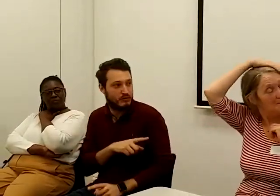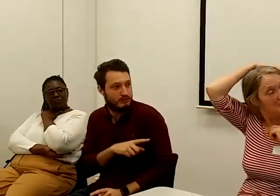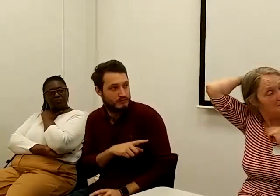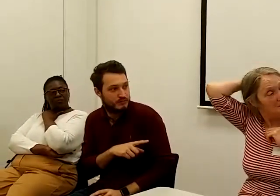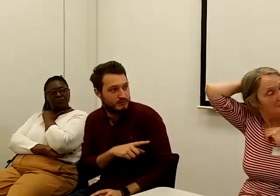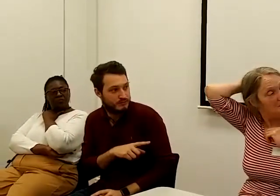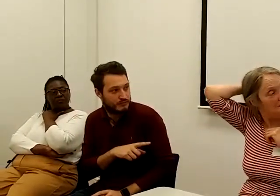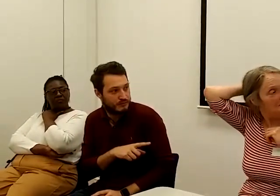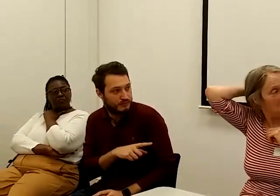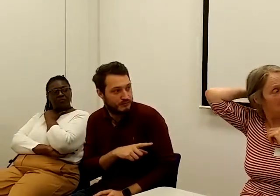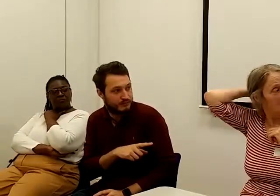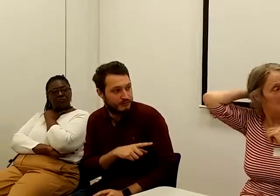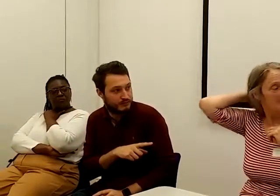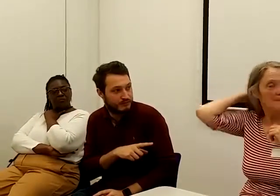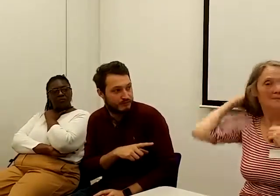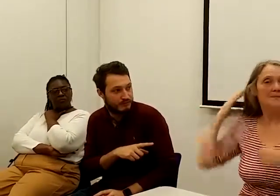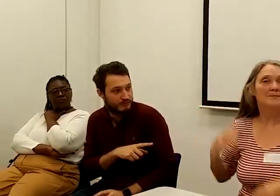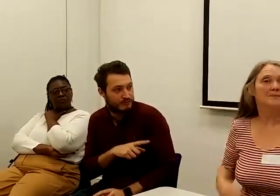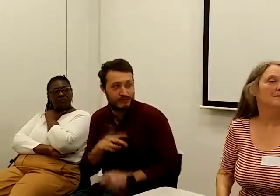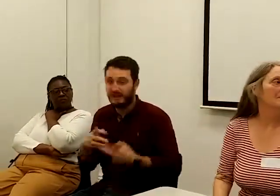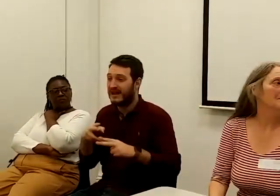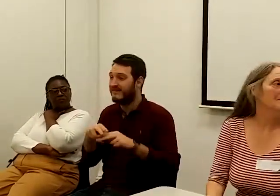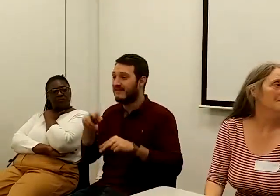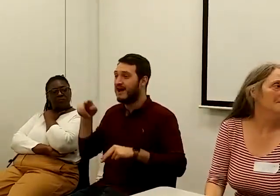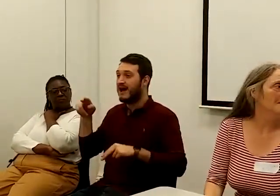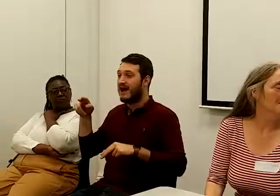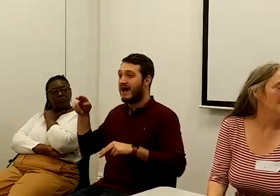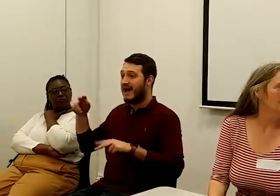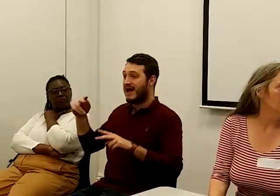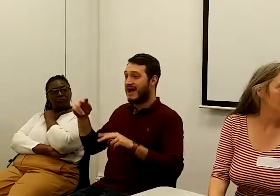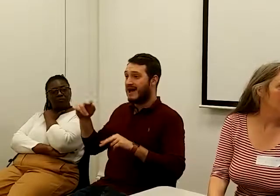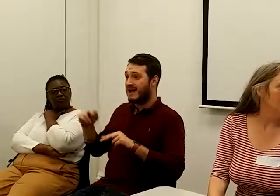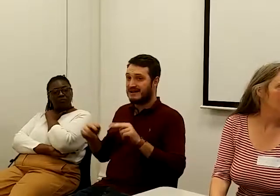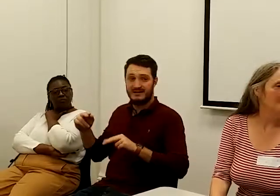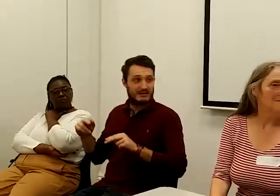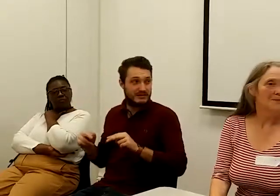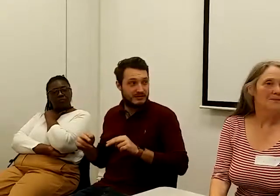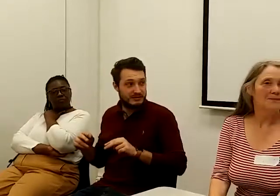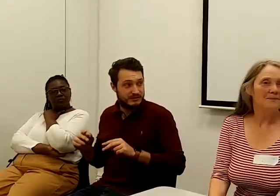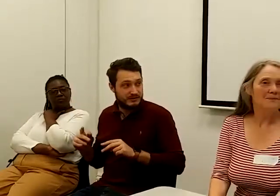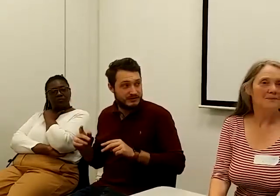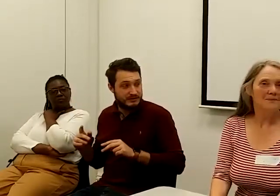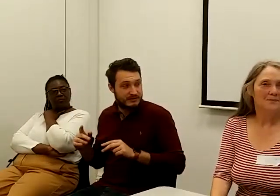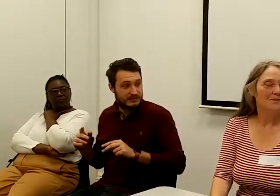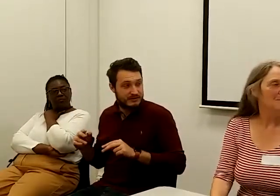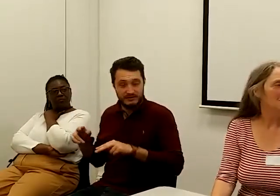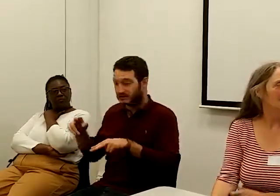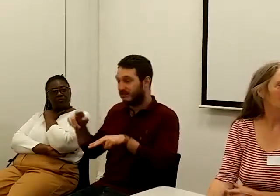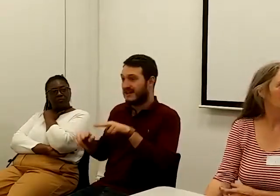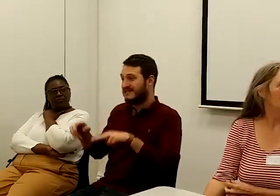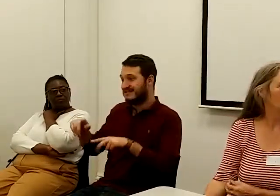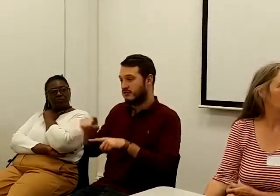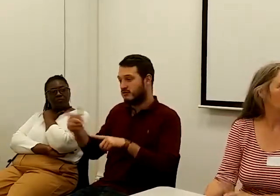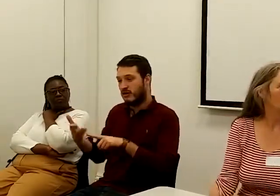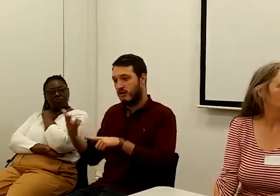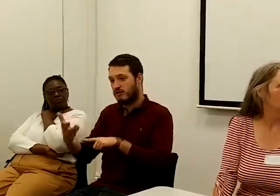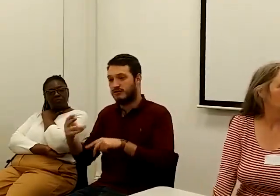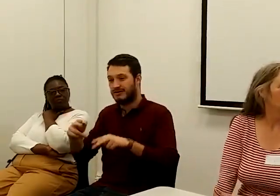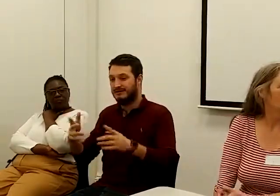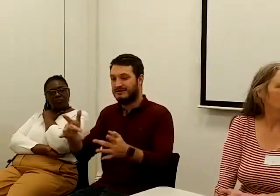if an assessor can't get to the assessment… It's not their fault. It's not their fault. The thing is the owners will